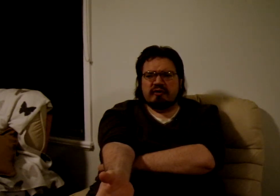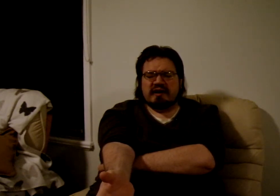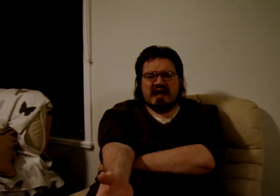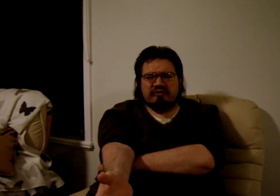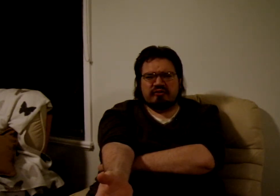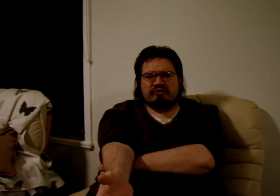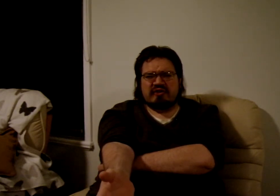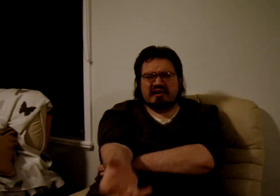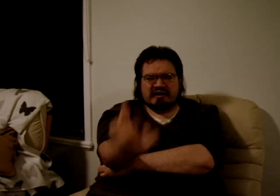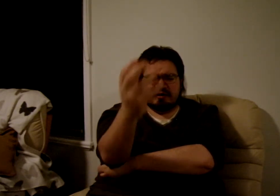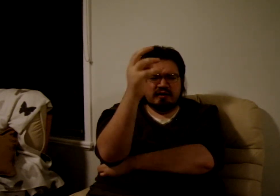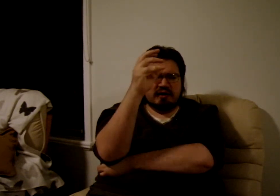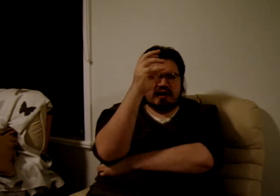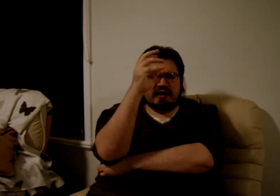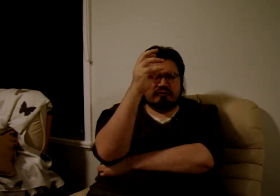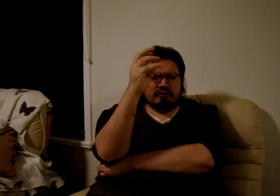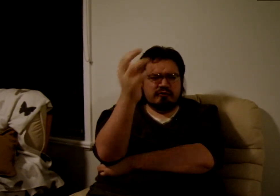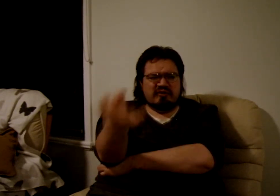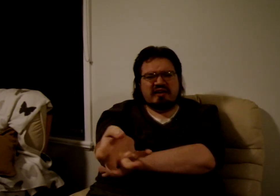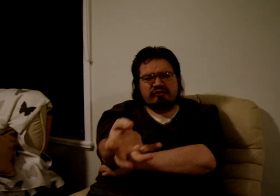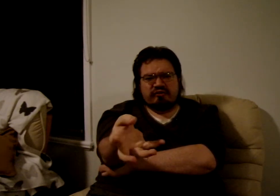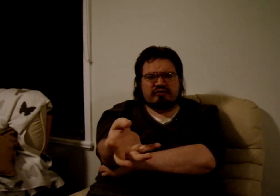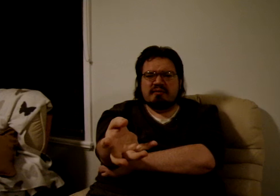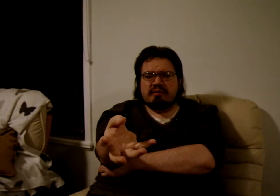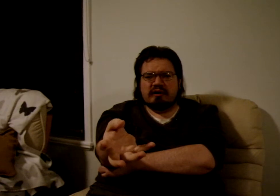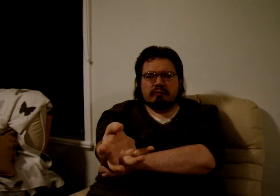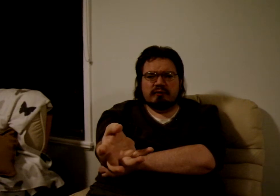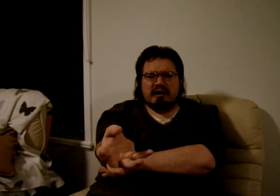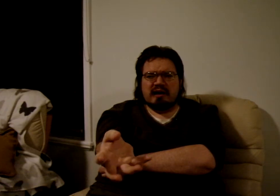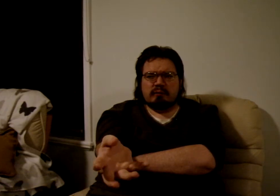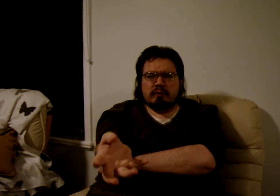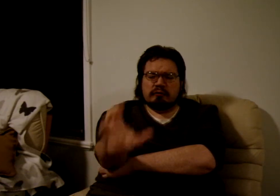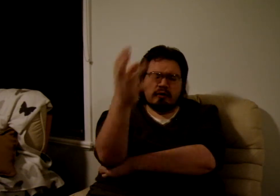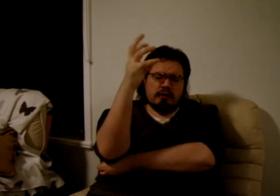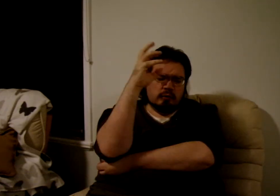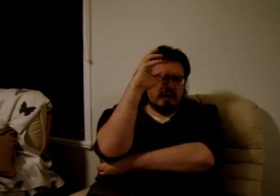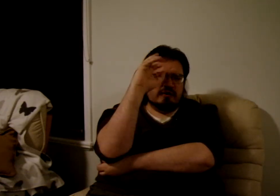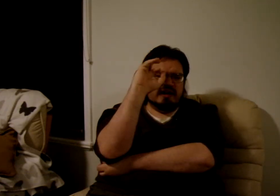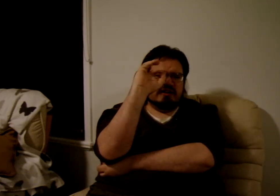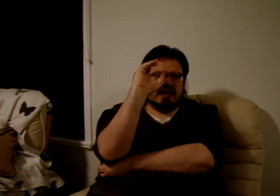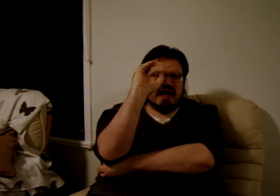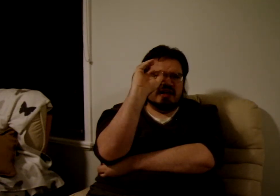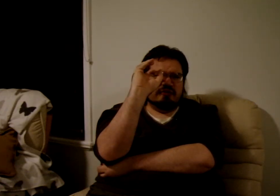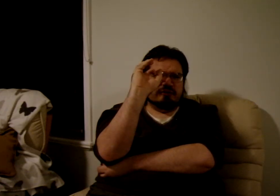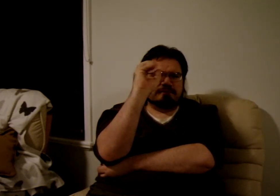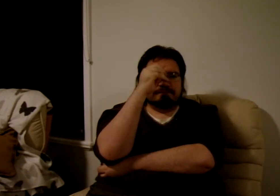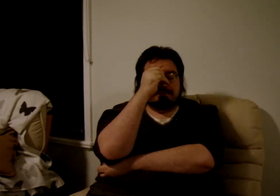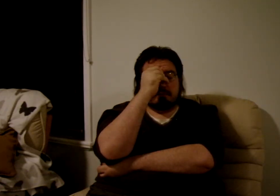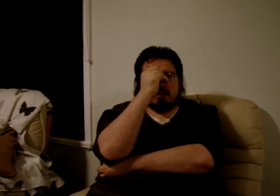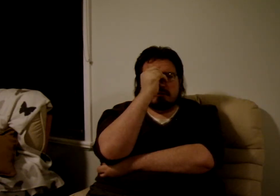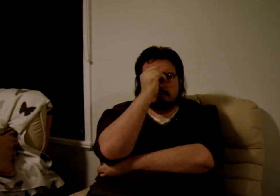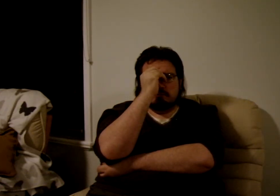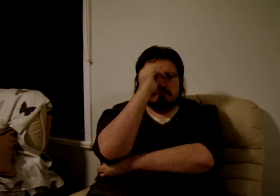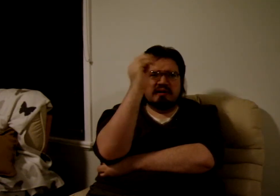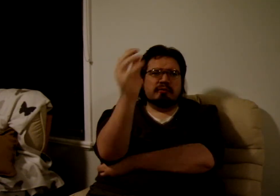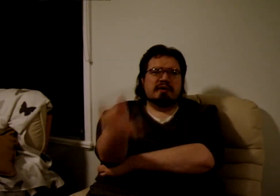-esque setting for a fantasy steampunk world where it has people being